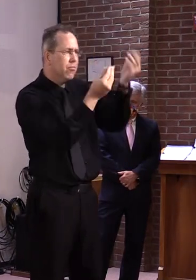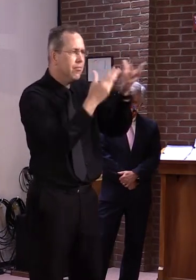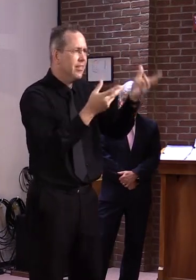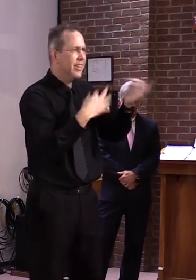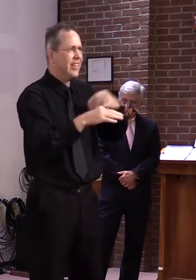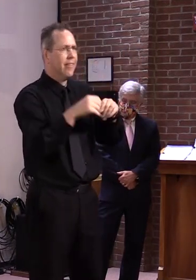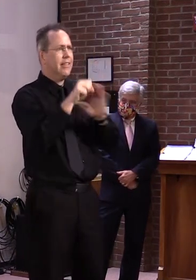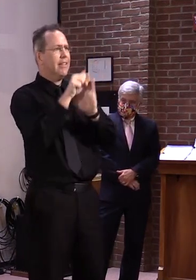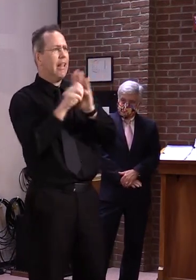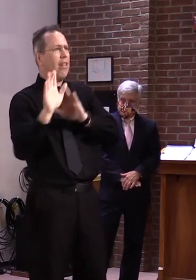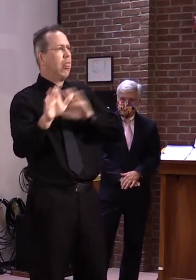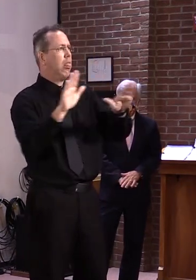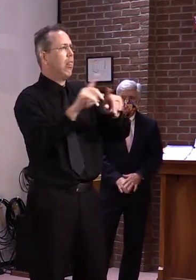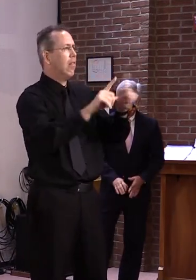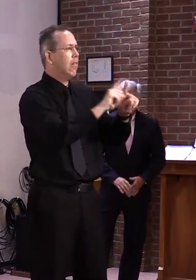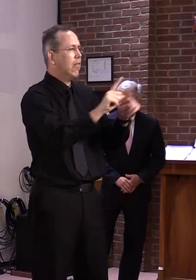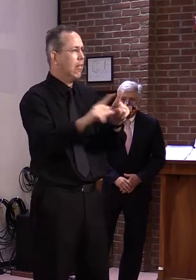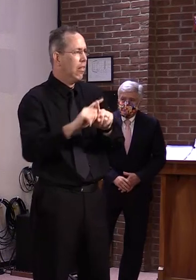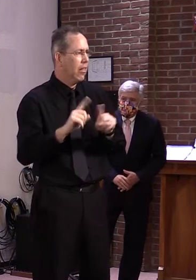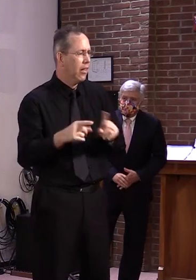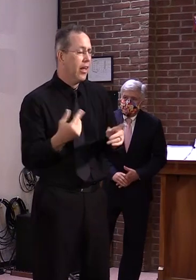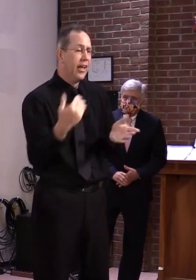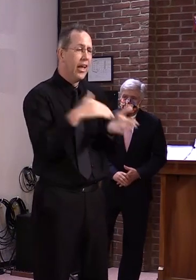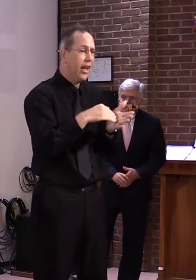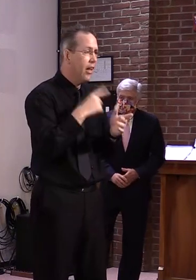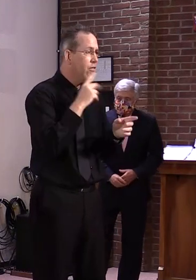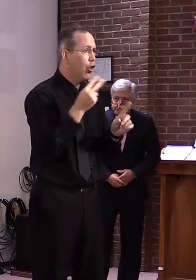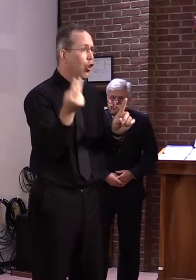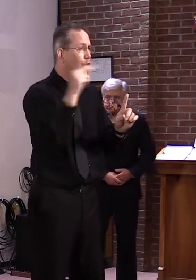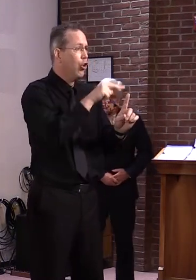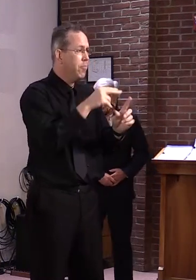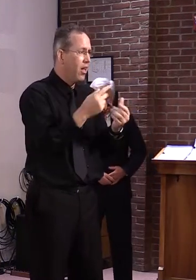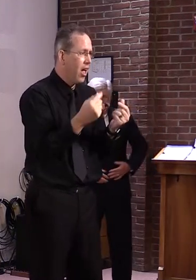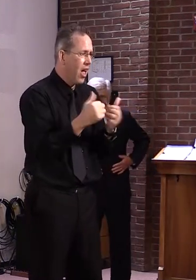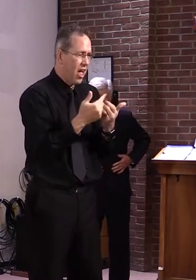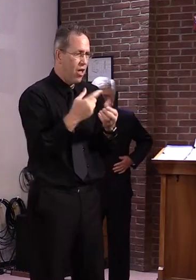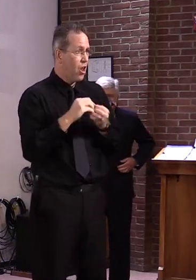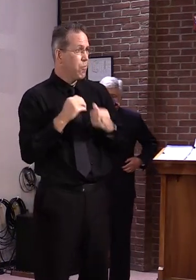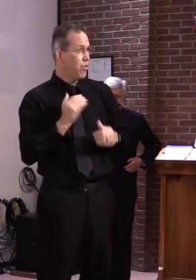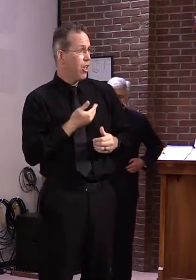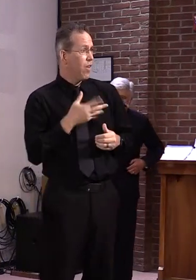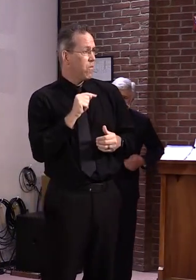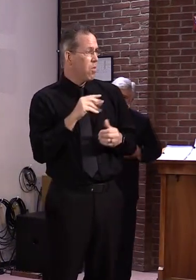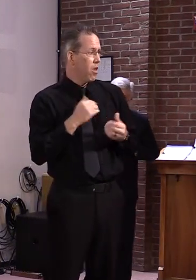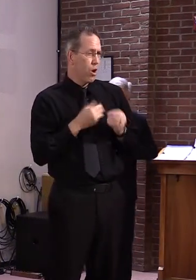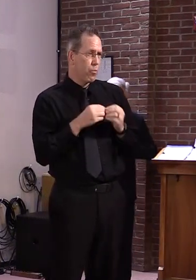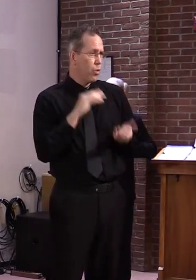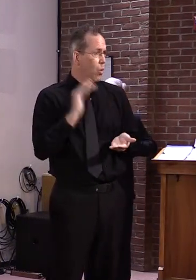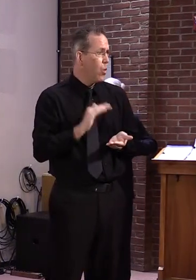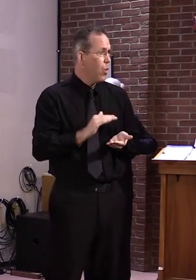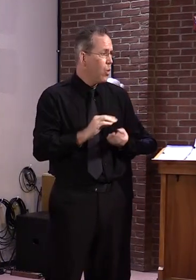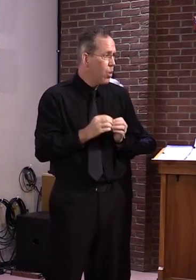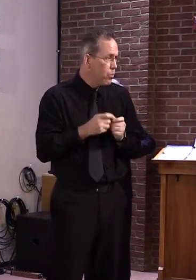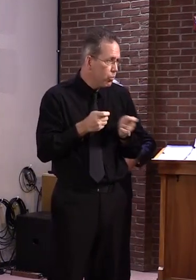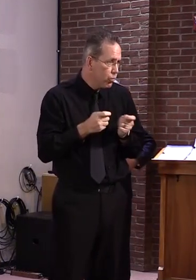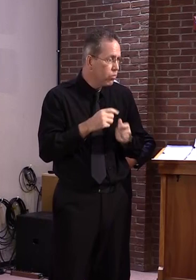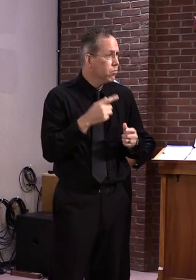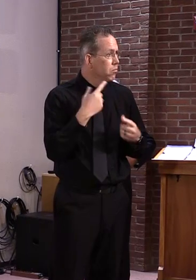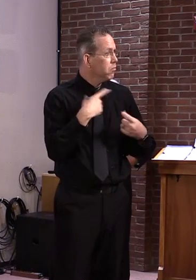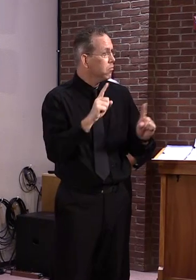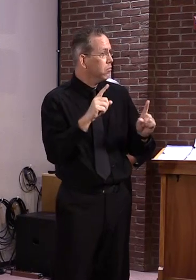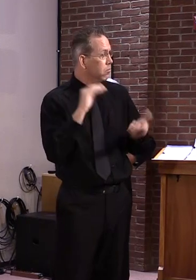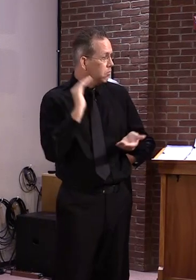and how well we've done and look at the low positivity rate. And we're one of, you know, the number of cases in Vermont,